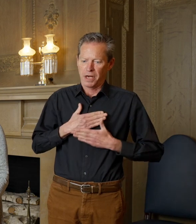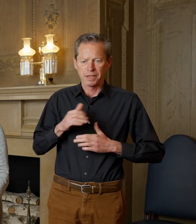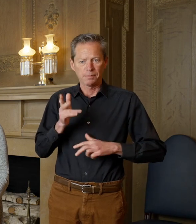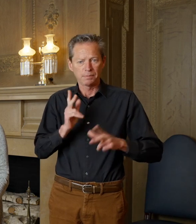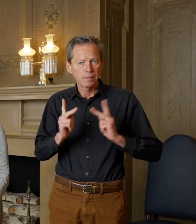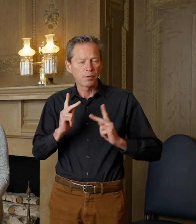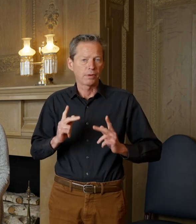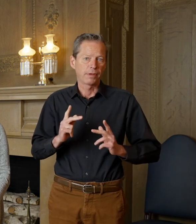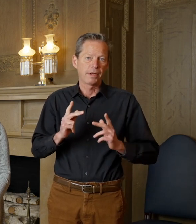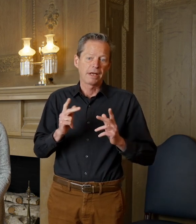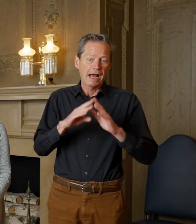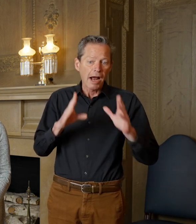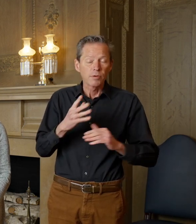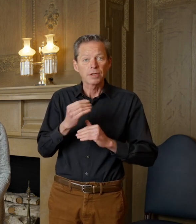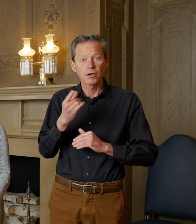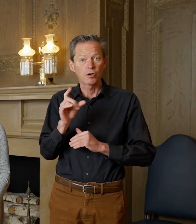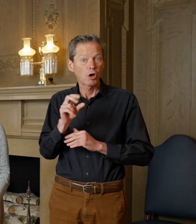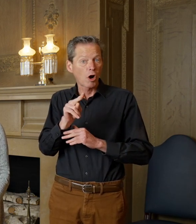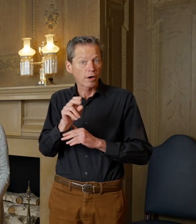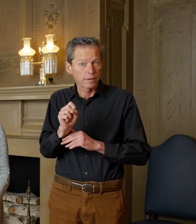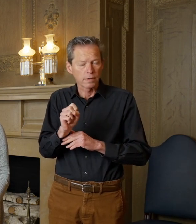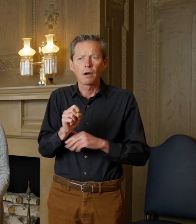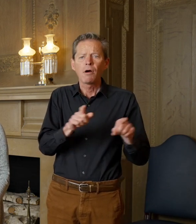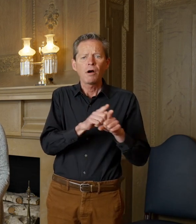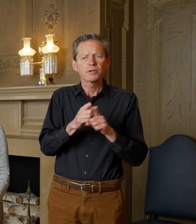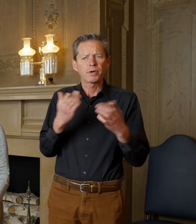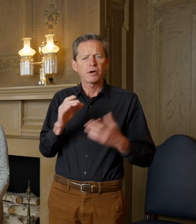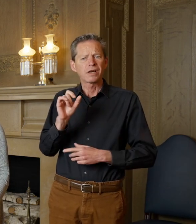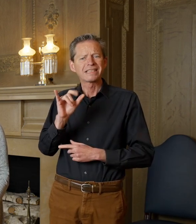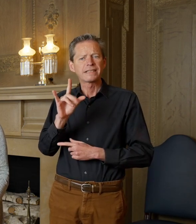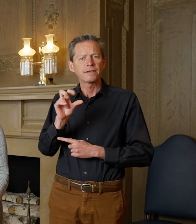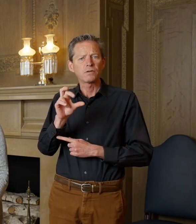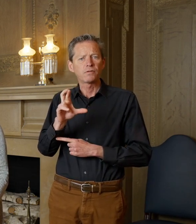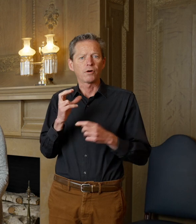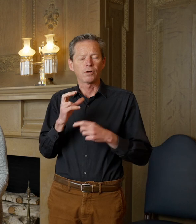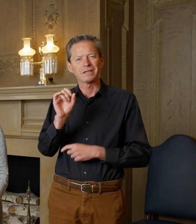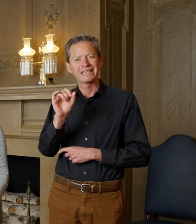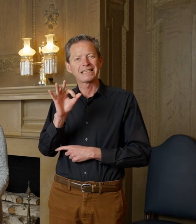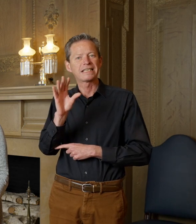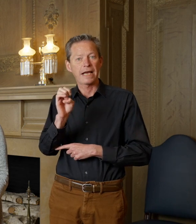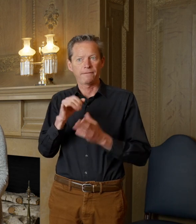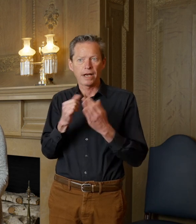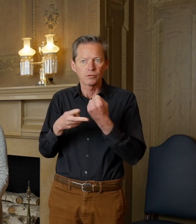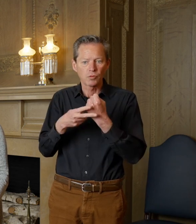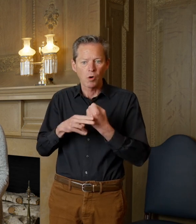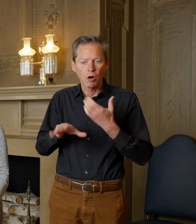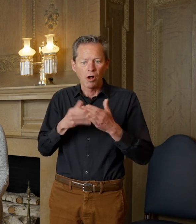beautiful silver safe where he stored all of the china, the crystal, and the silver that would have been used in his home for these